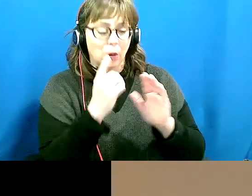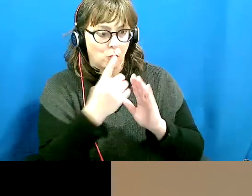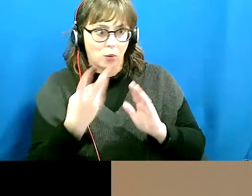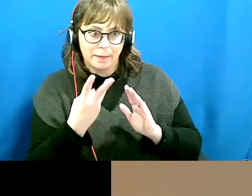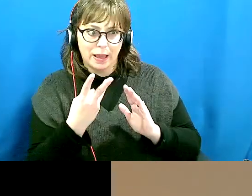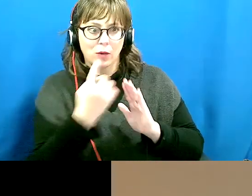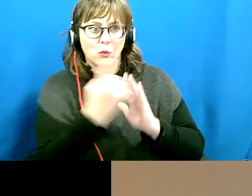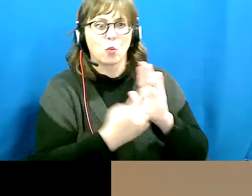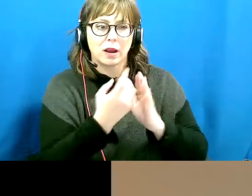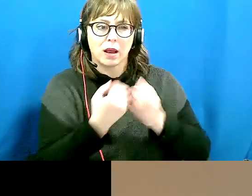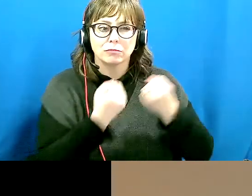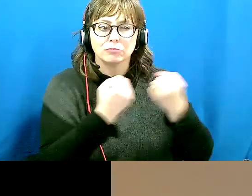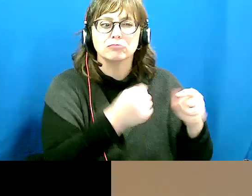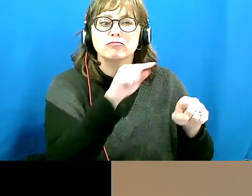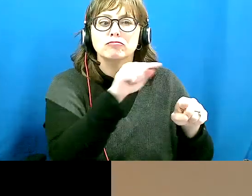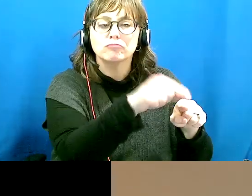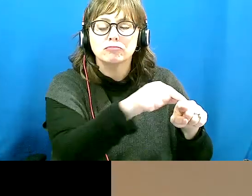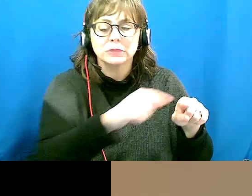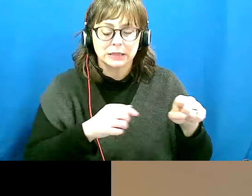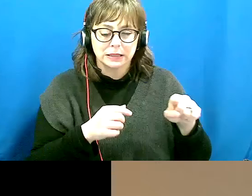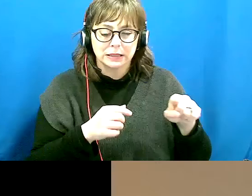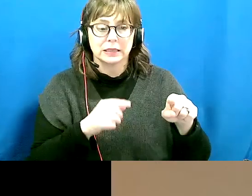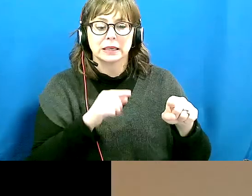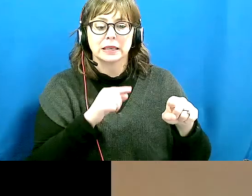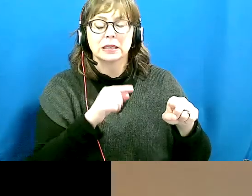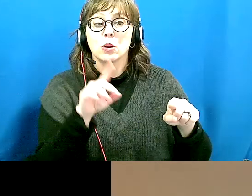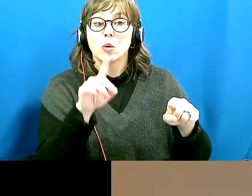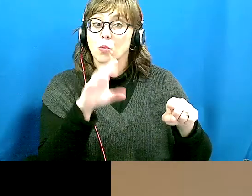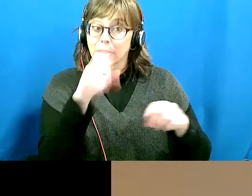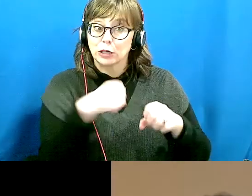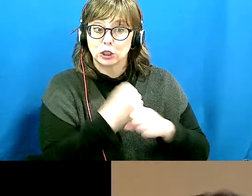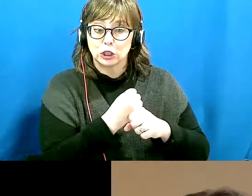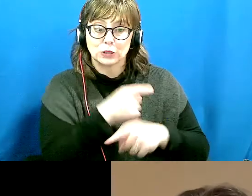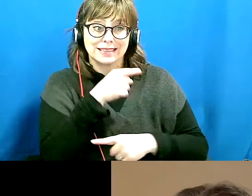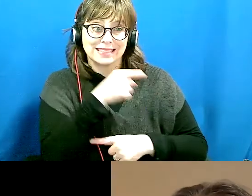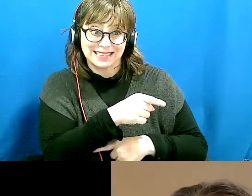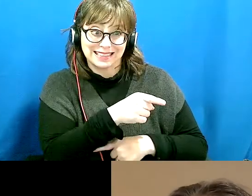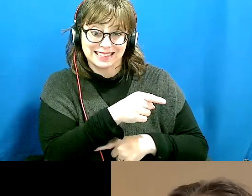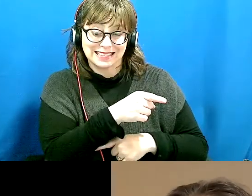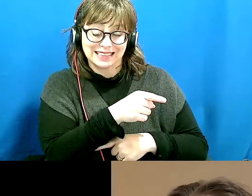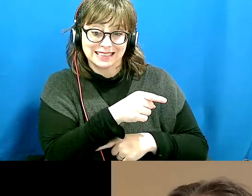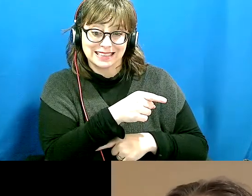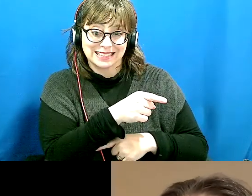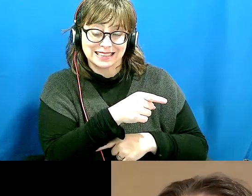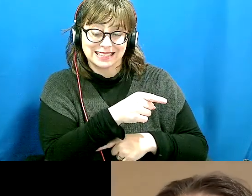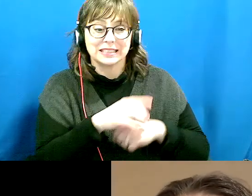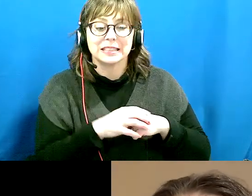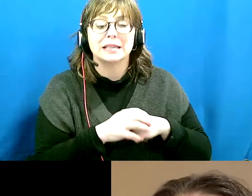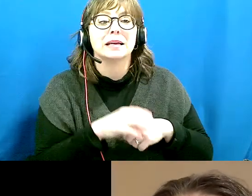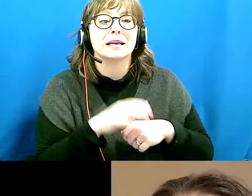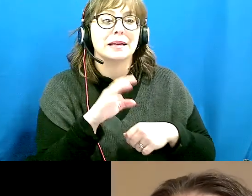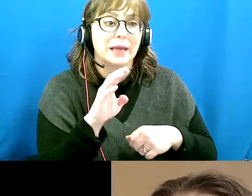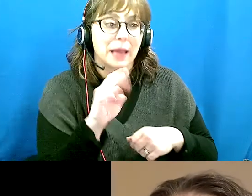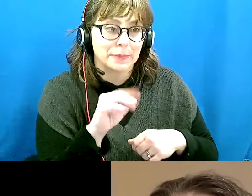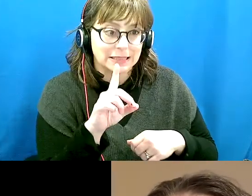Winnipeg. Over the last 100 years, MDC has